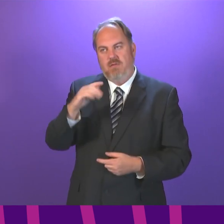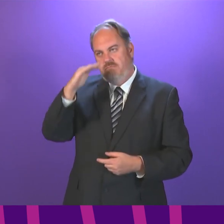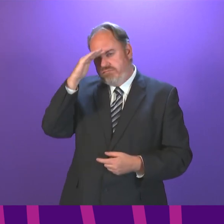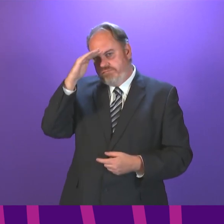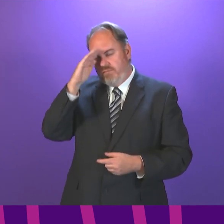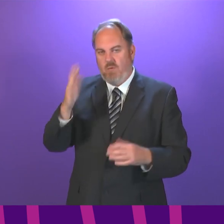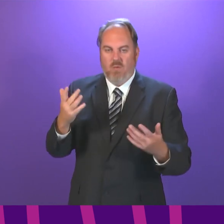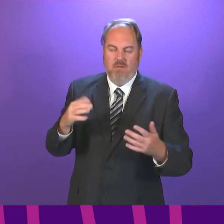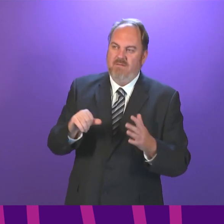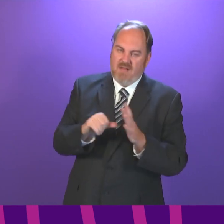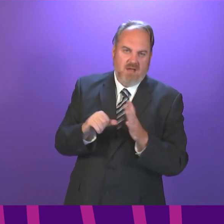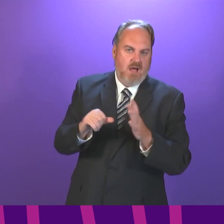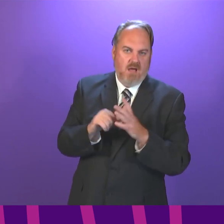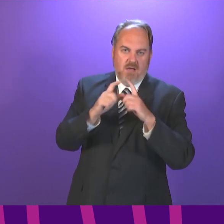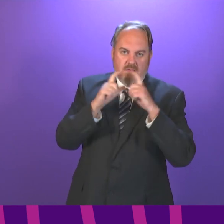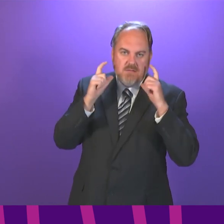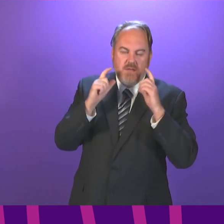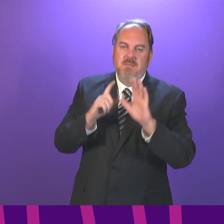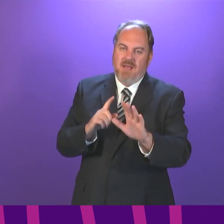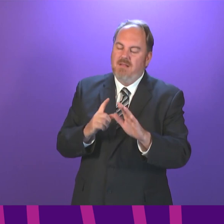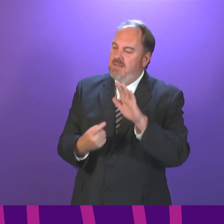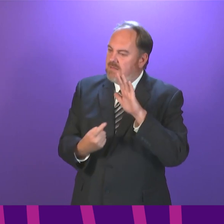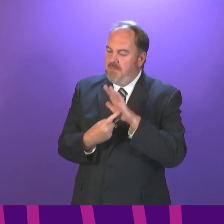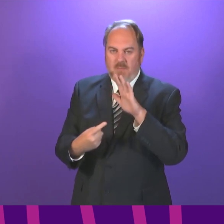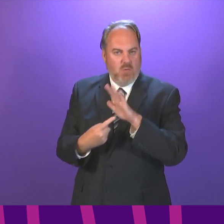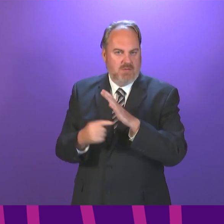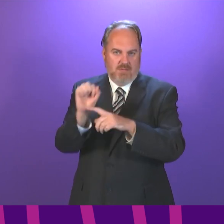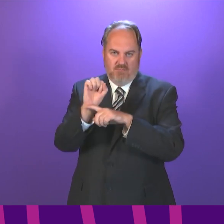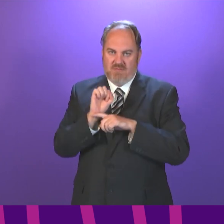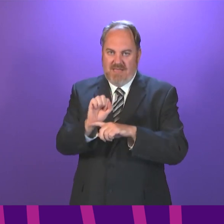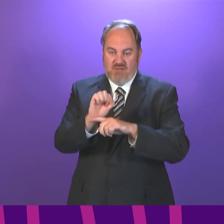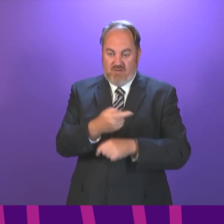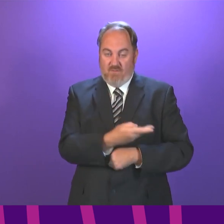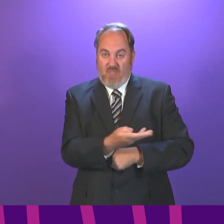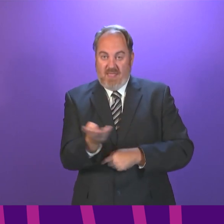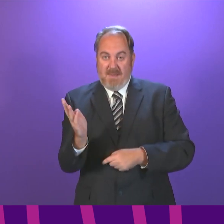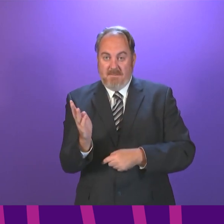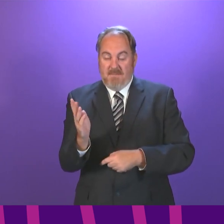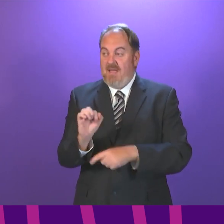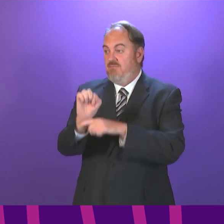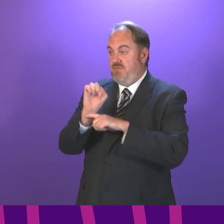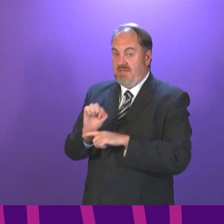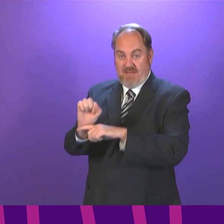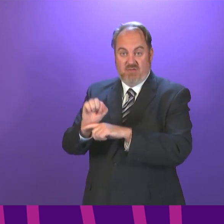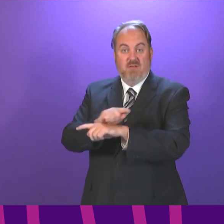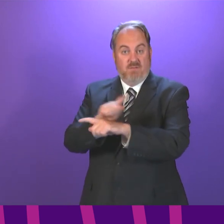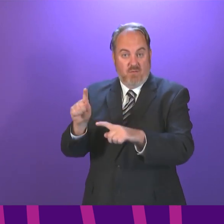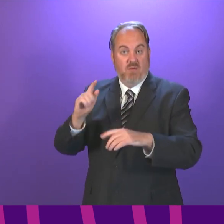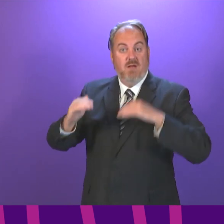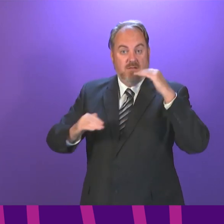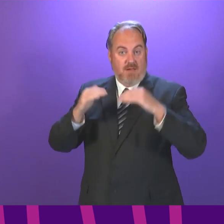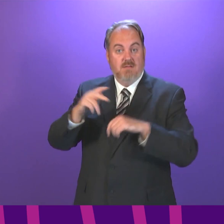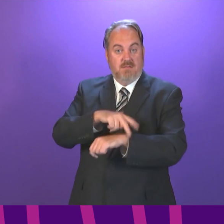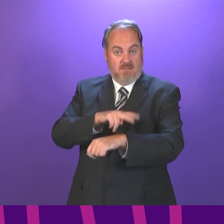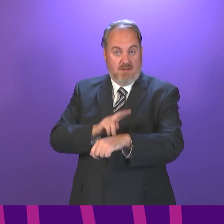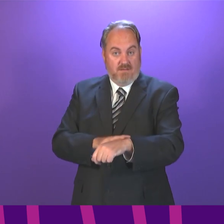be kept under review. For now, we consider this an important protection for them and for others in the school. The